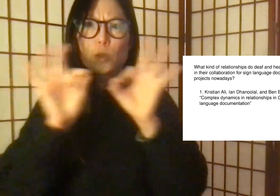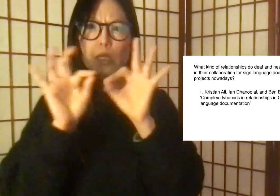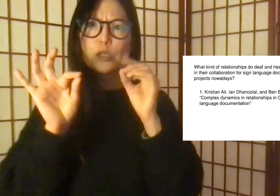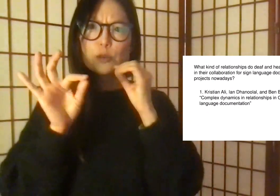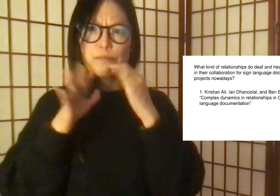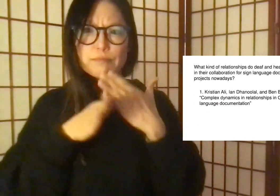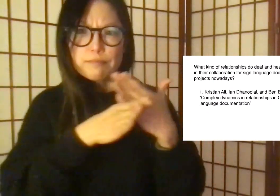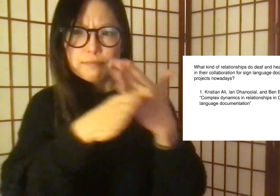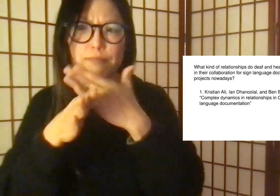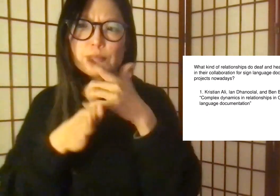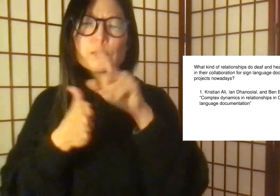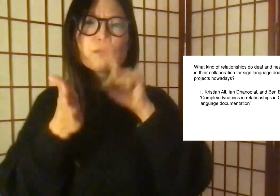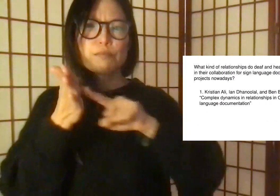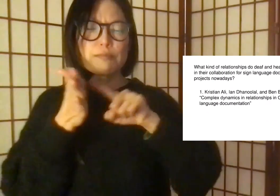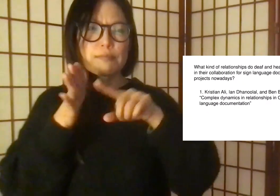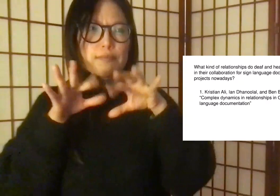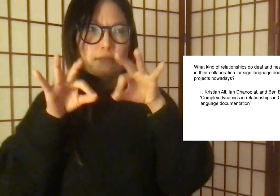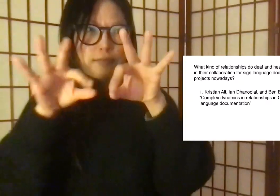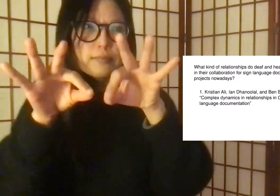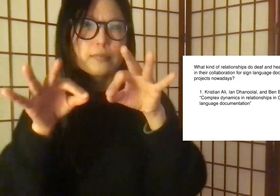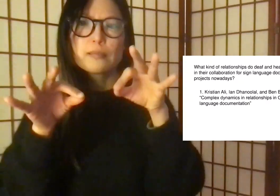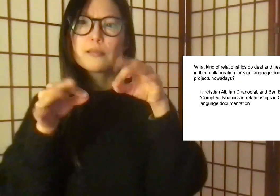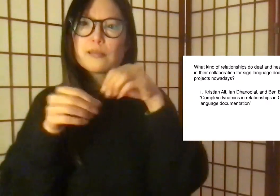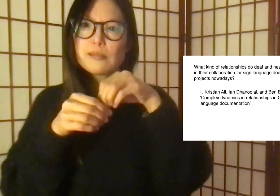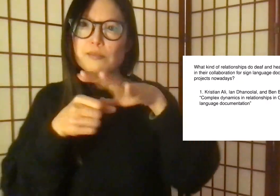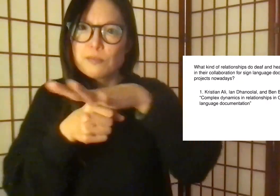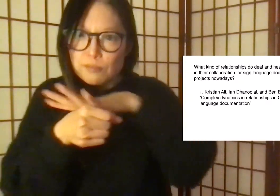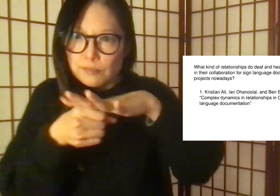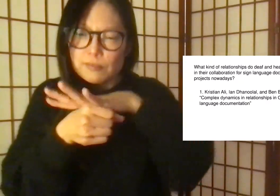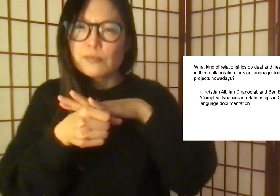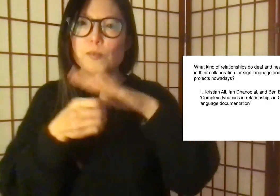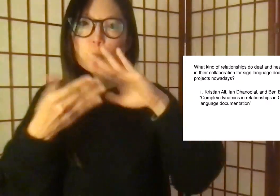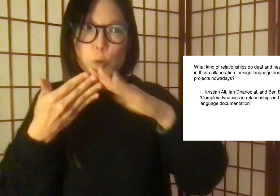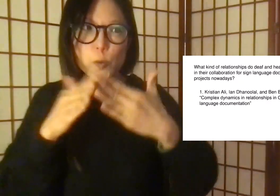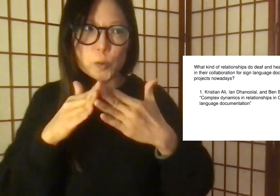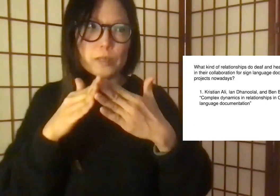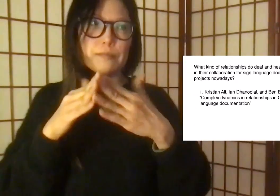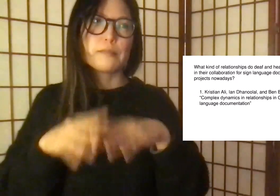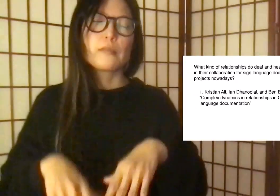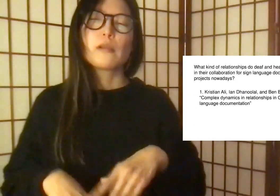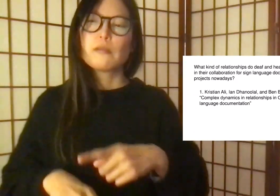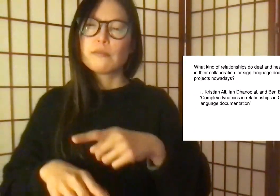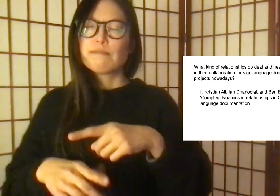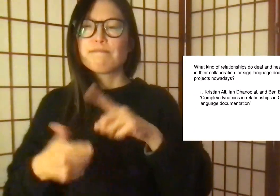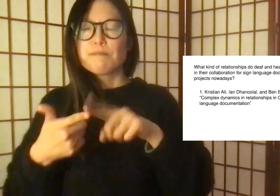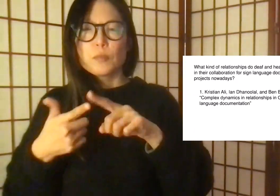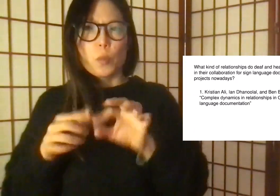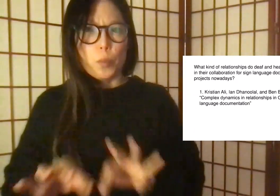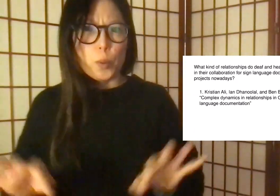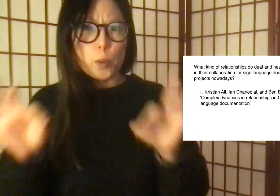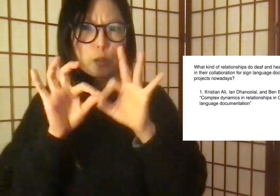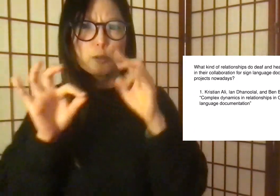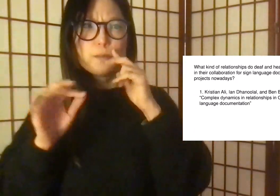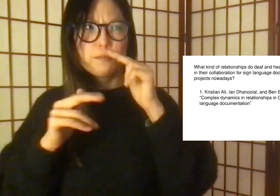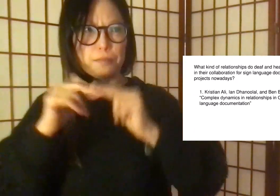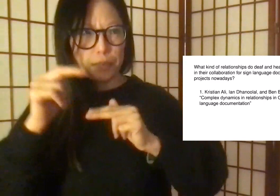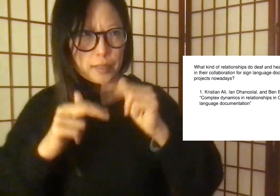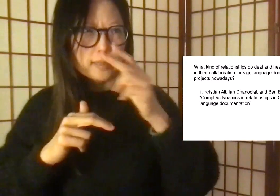The group highlights the importance in situating their disseminations in findings